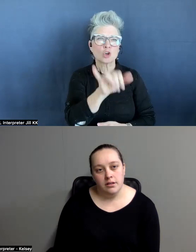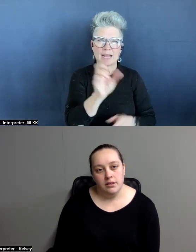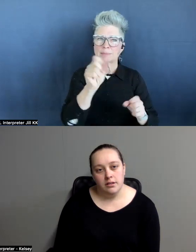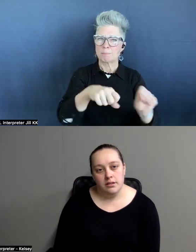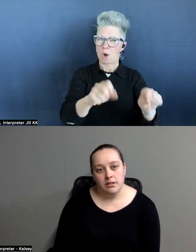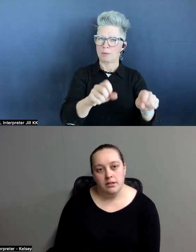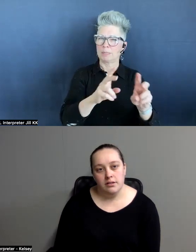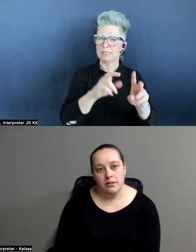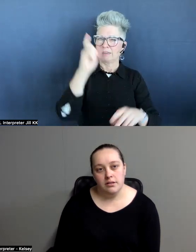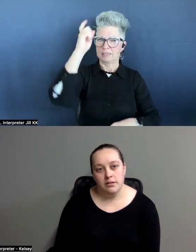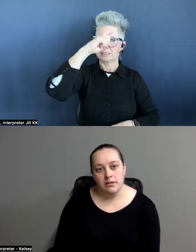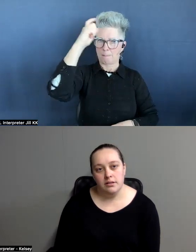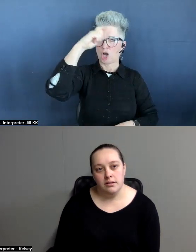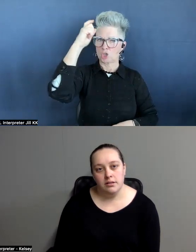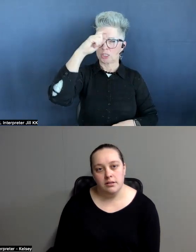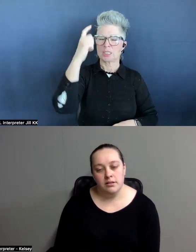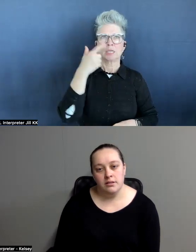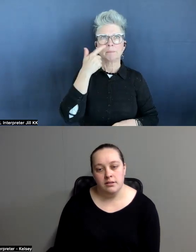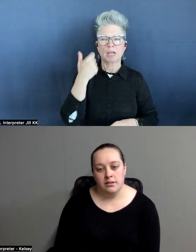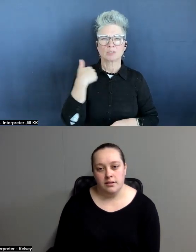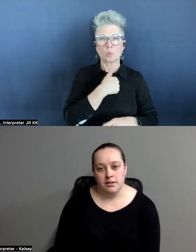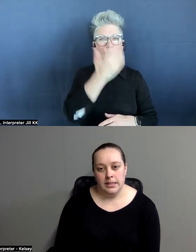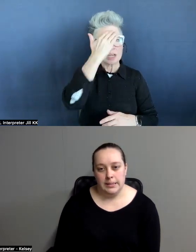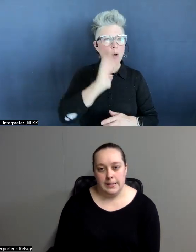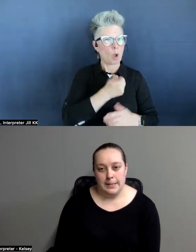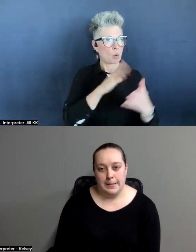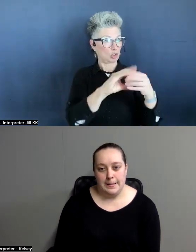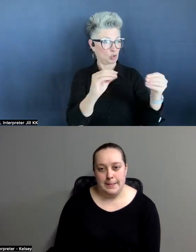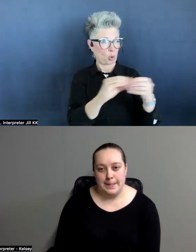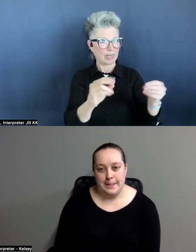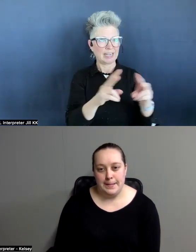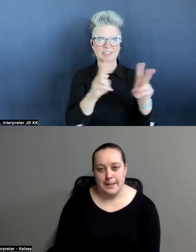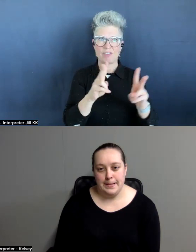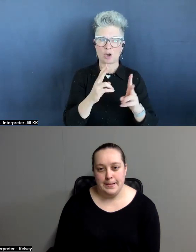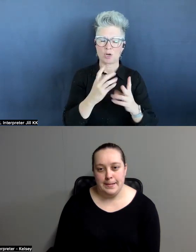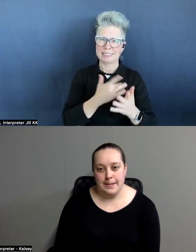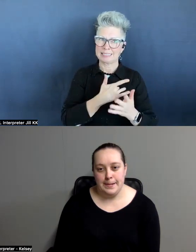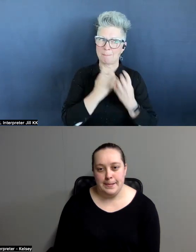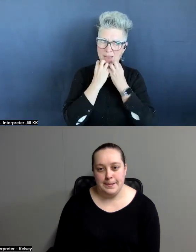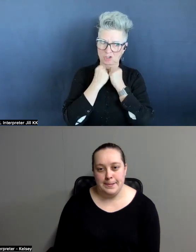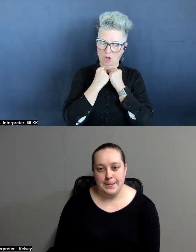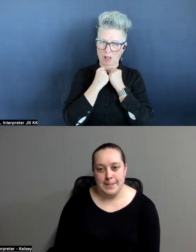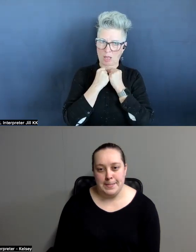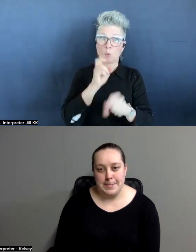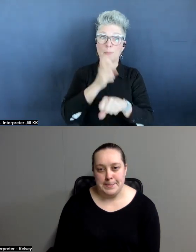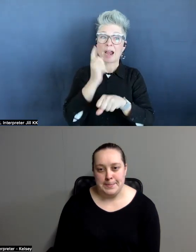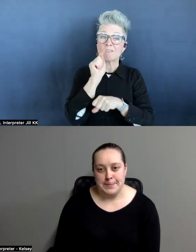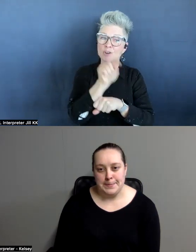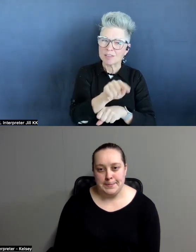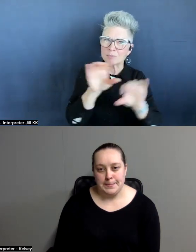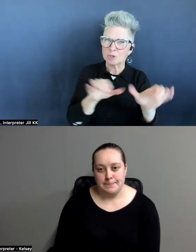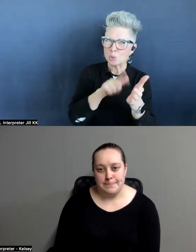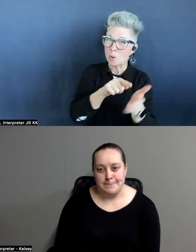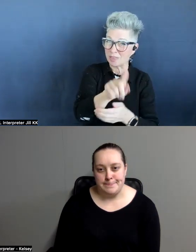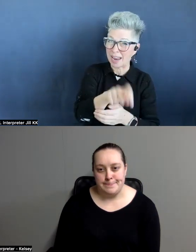thing to do because we know our story and it's very special to us and it would be hard for them to do what they need to do because